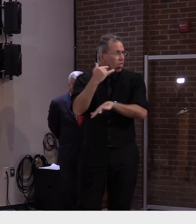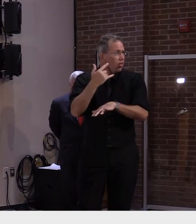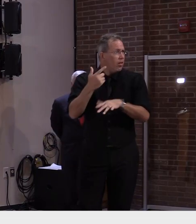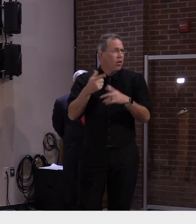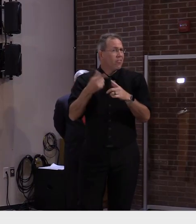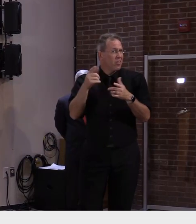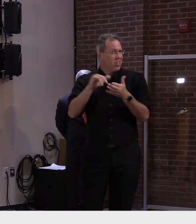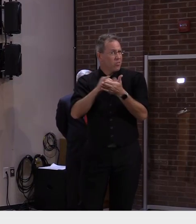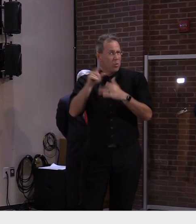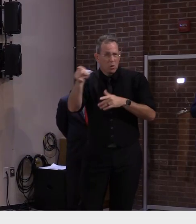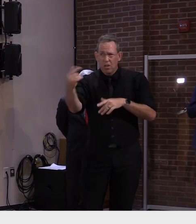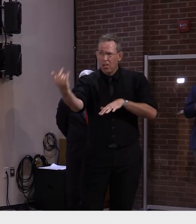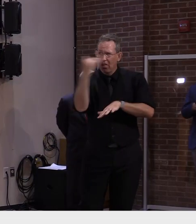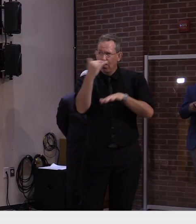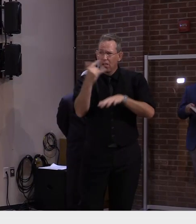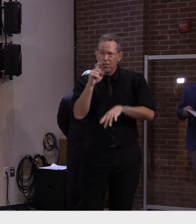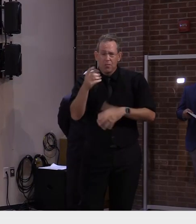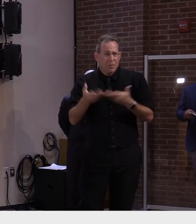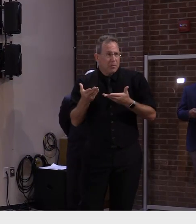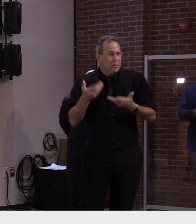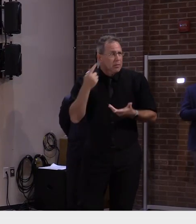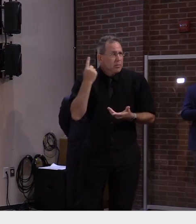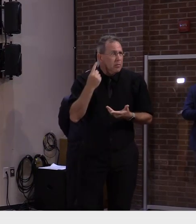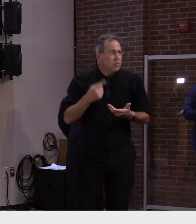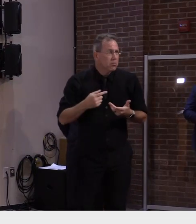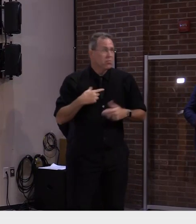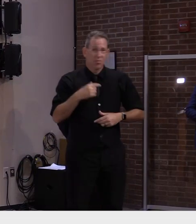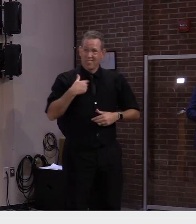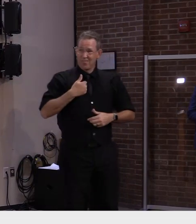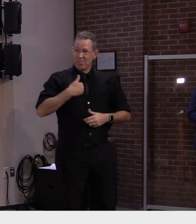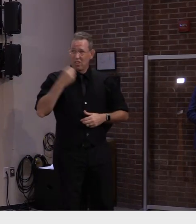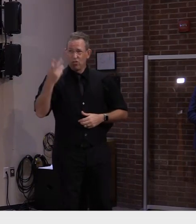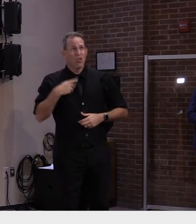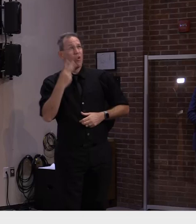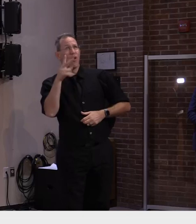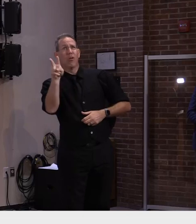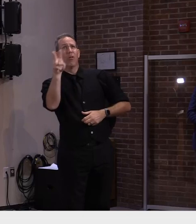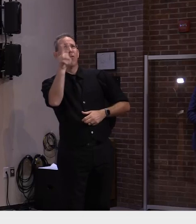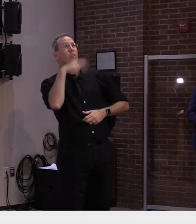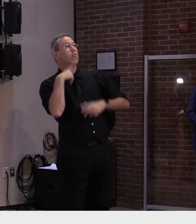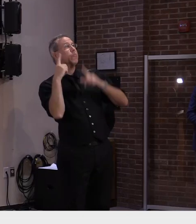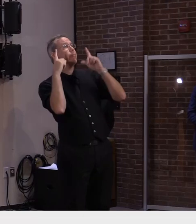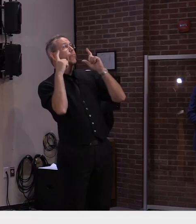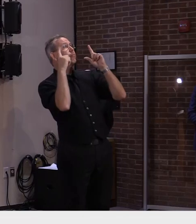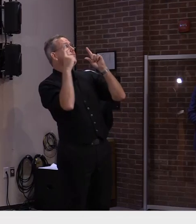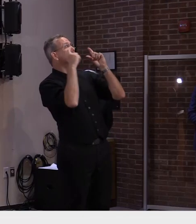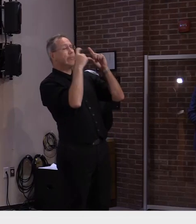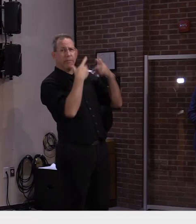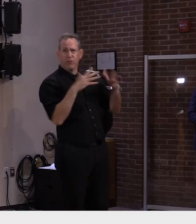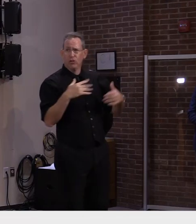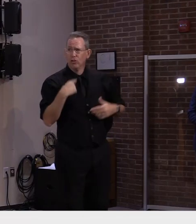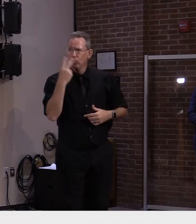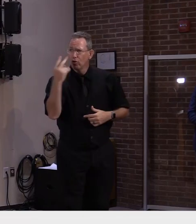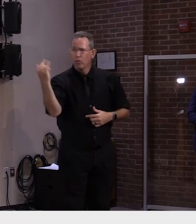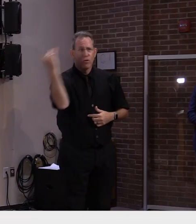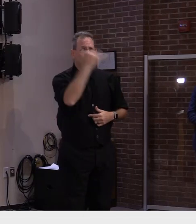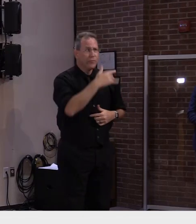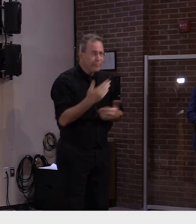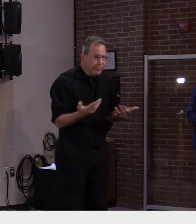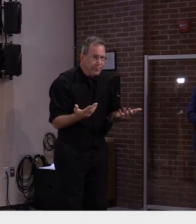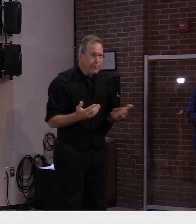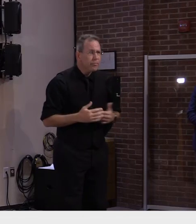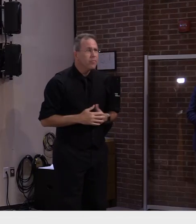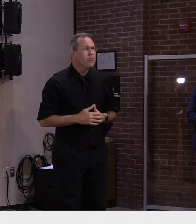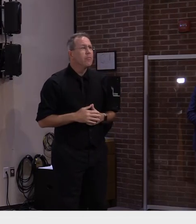actually saw one and got a picture of it. So I'll be checking in with that. But if people hear anything, I always